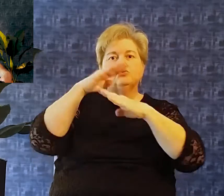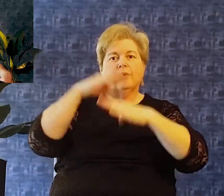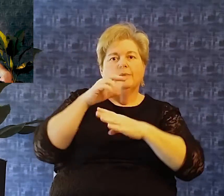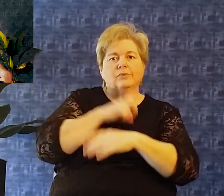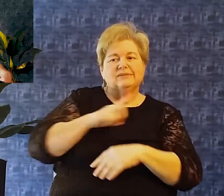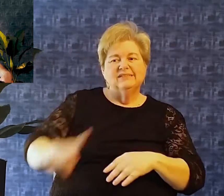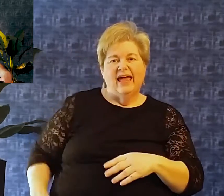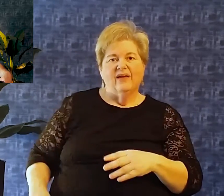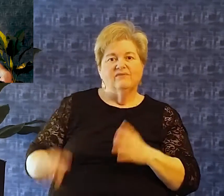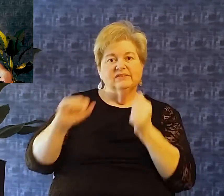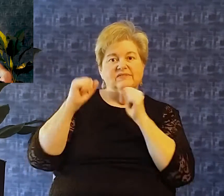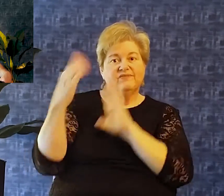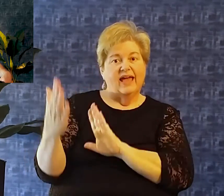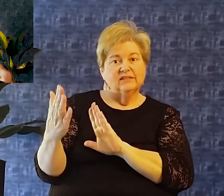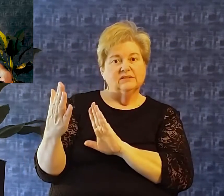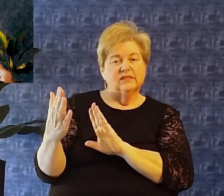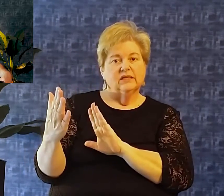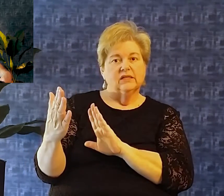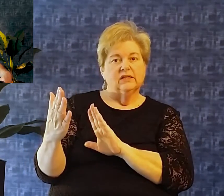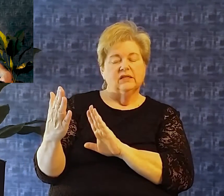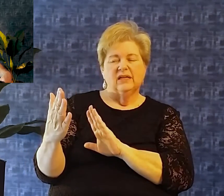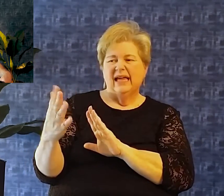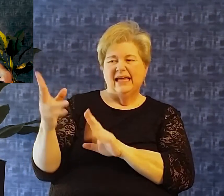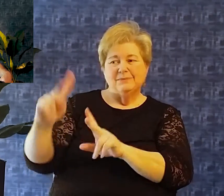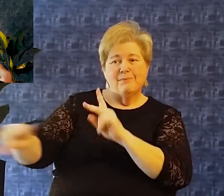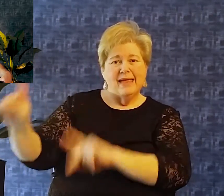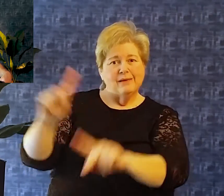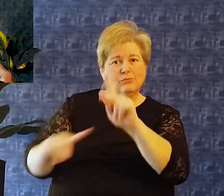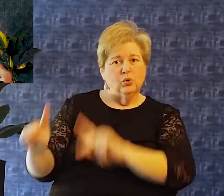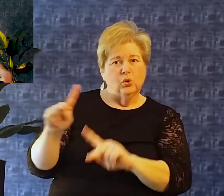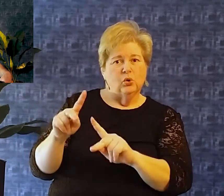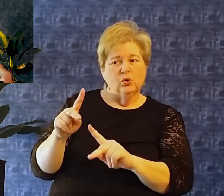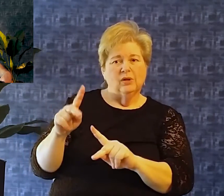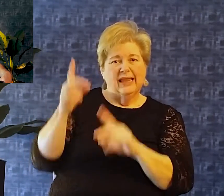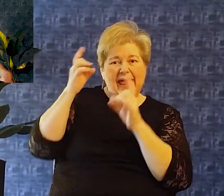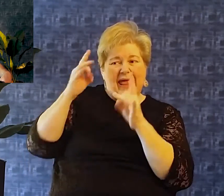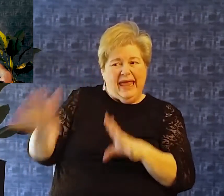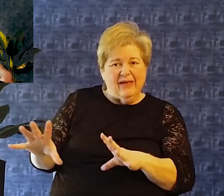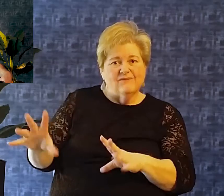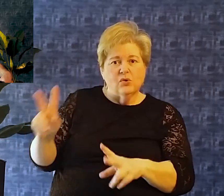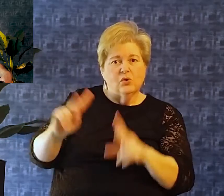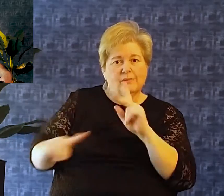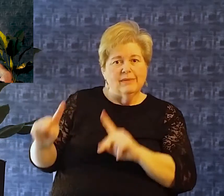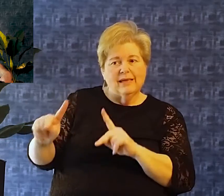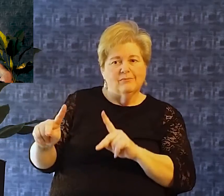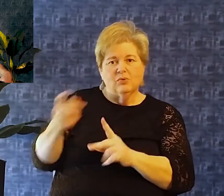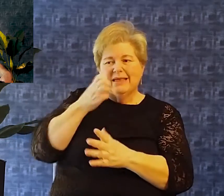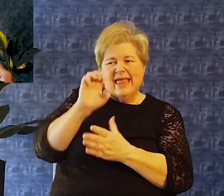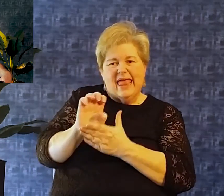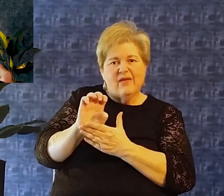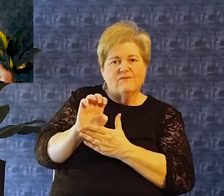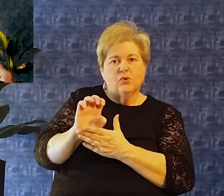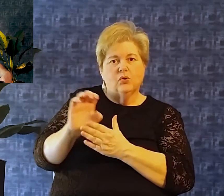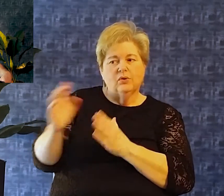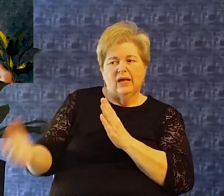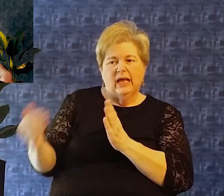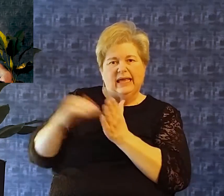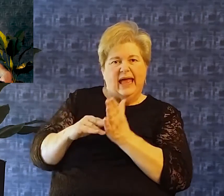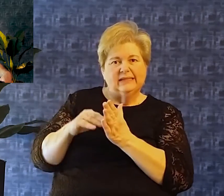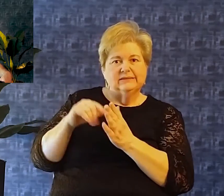This trouble that david is facing is coming as the result of people they are insolent men They are rising up against